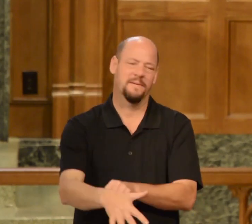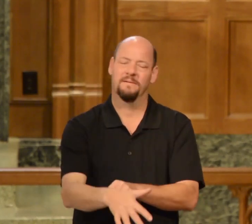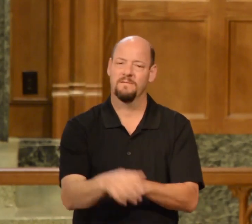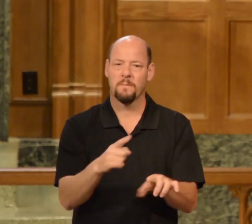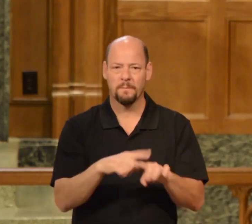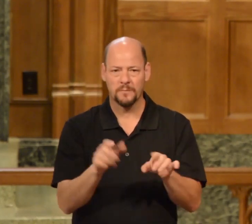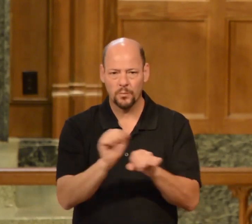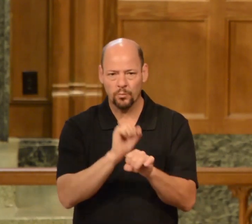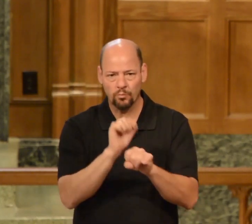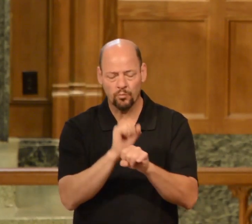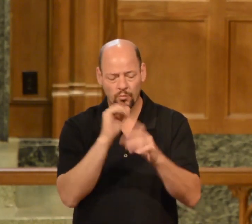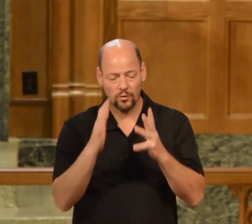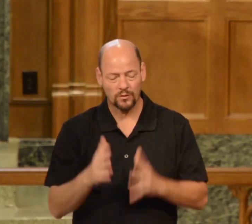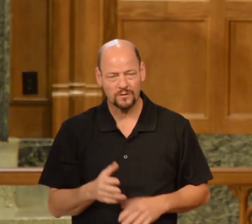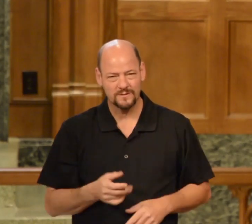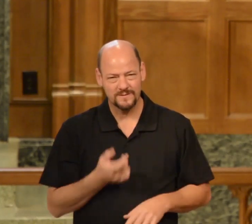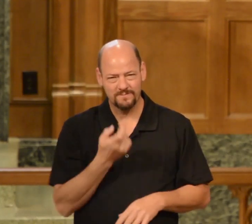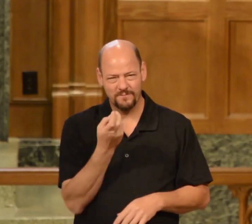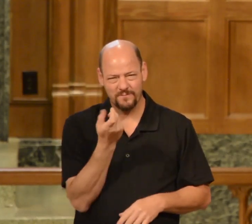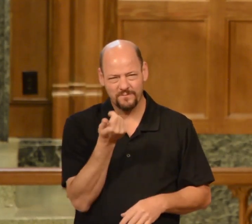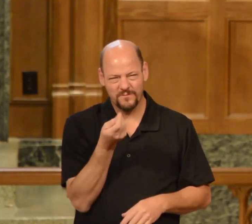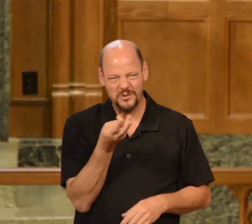but the laborers are few